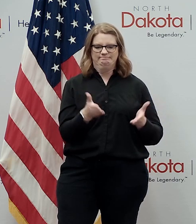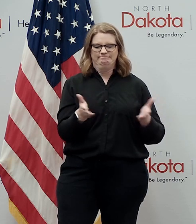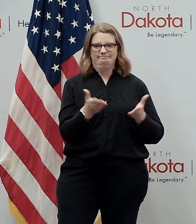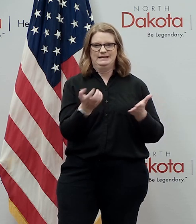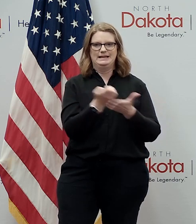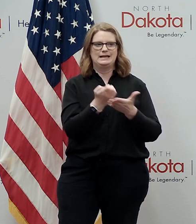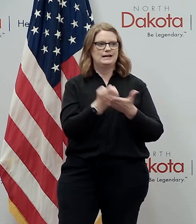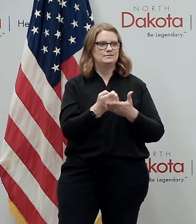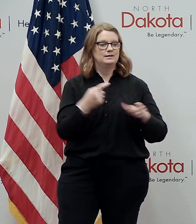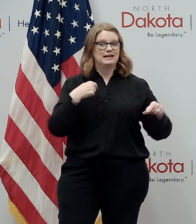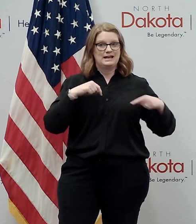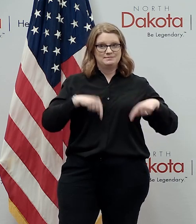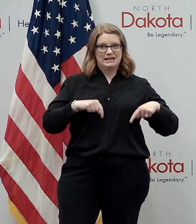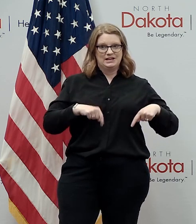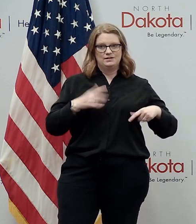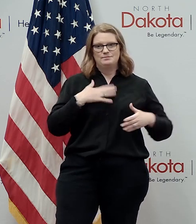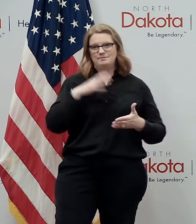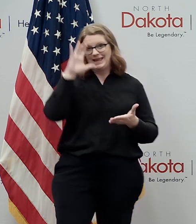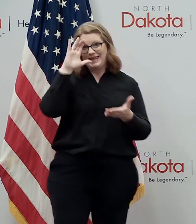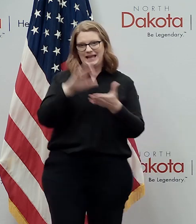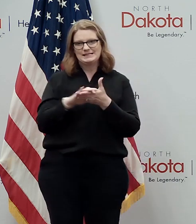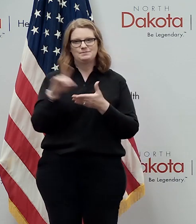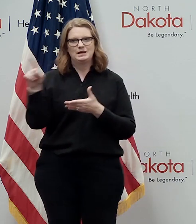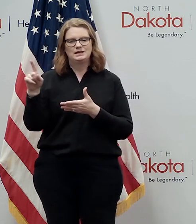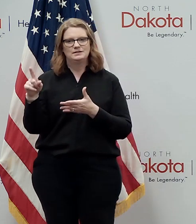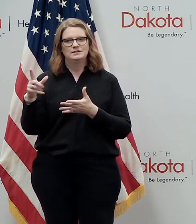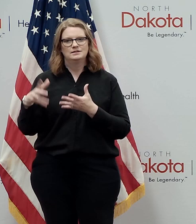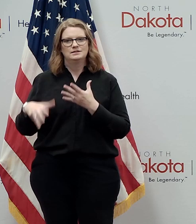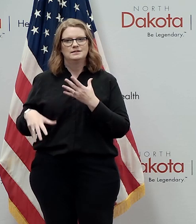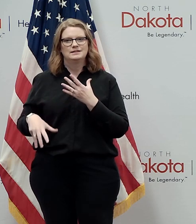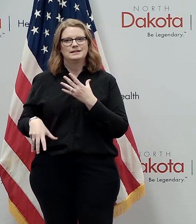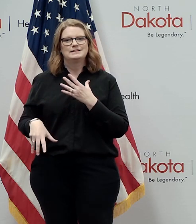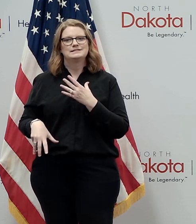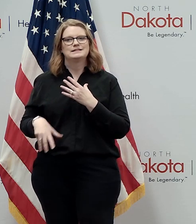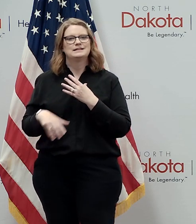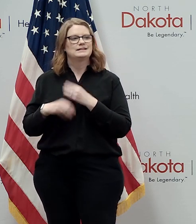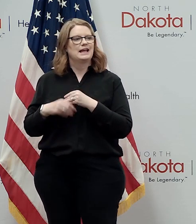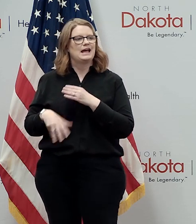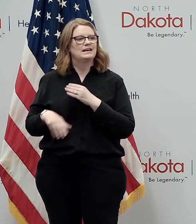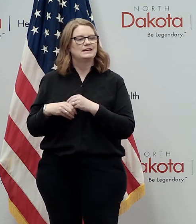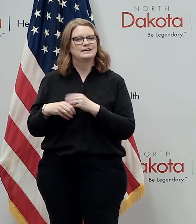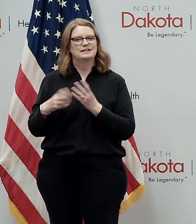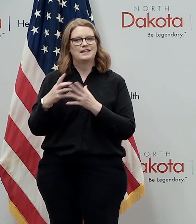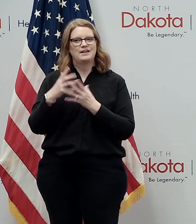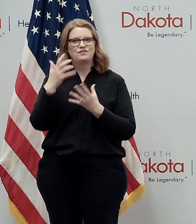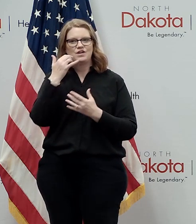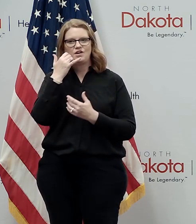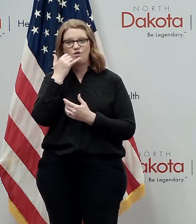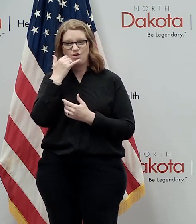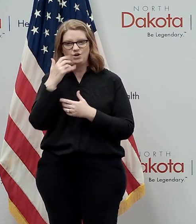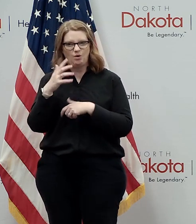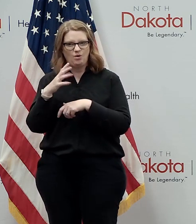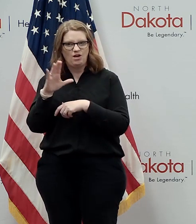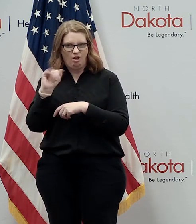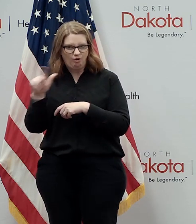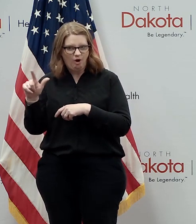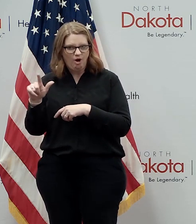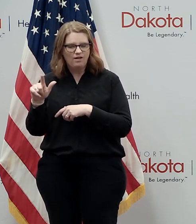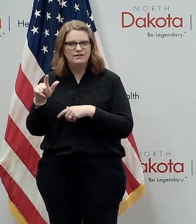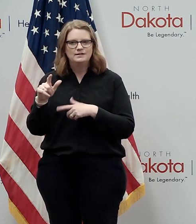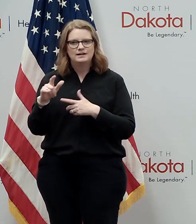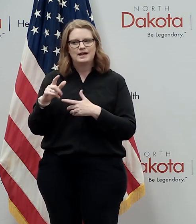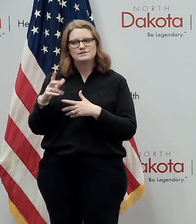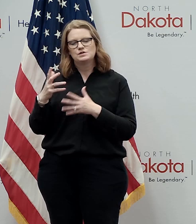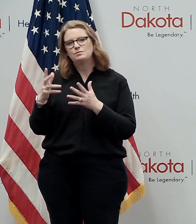because while i'm here my husband has been taking a lot of extra call so we do a lot of takeout and it's